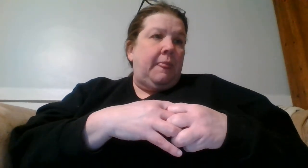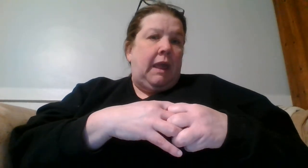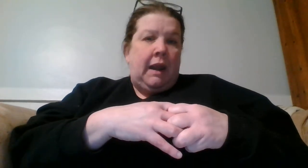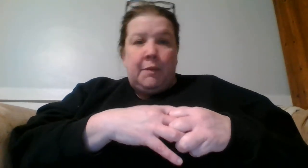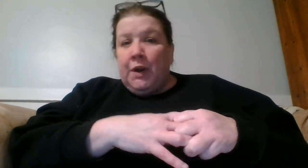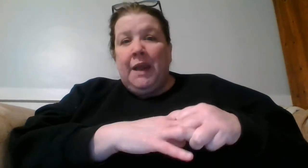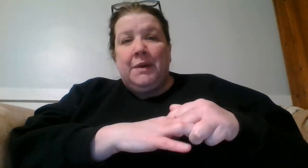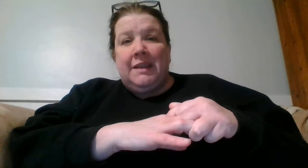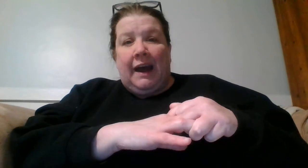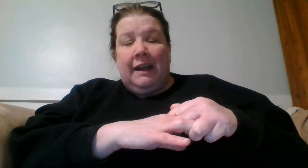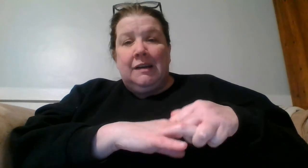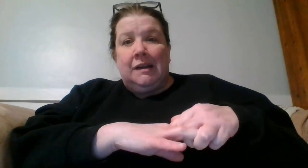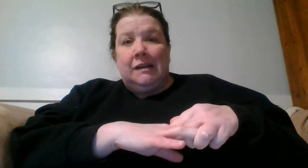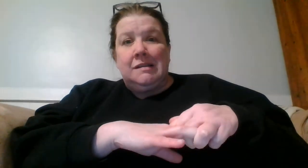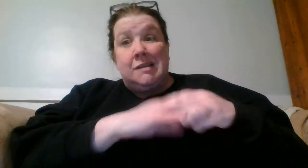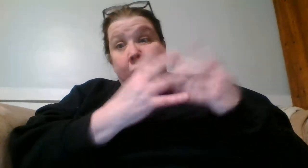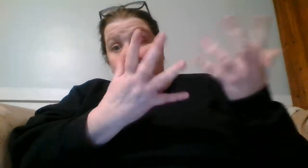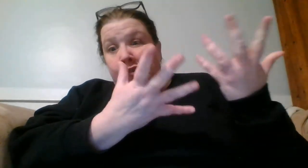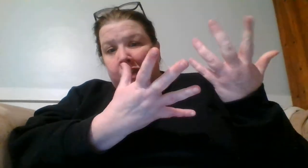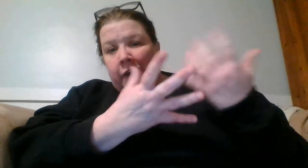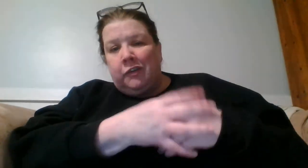And I'm okay with that. So, you know,